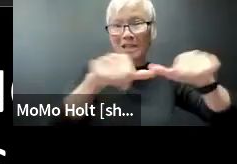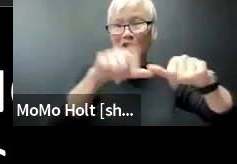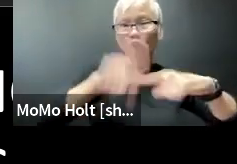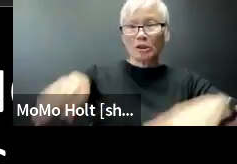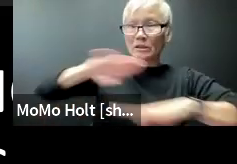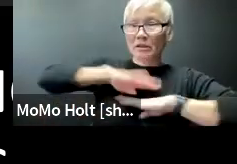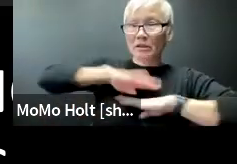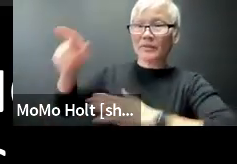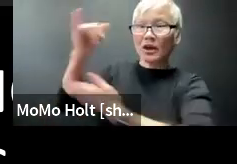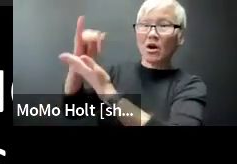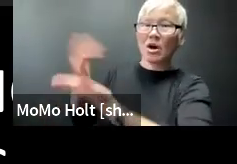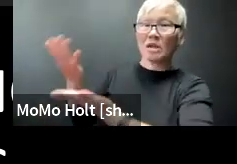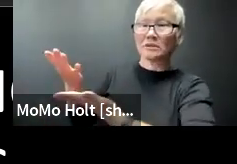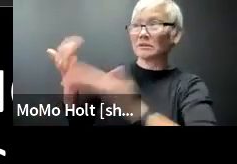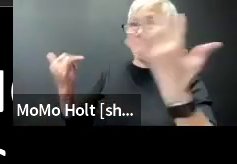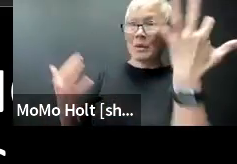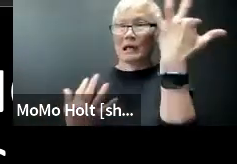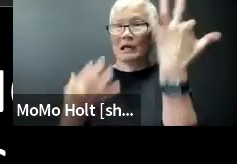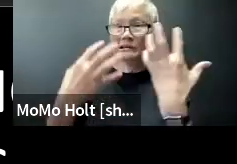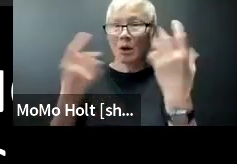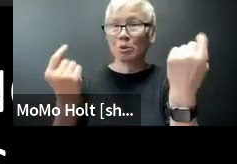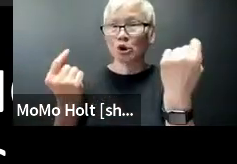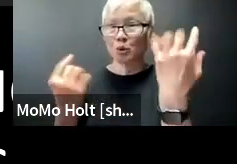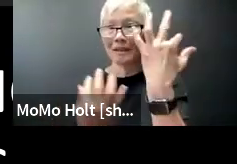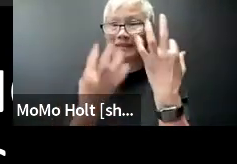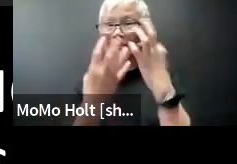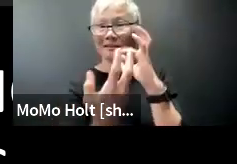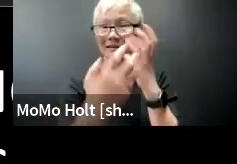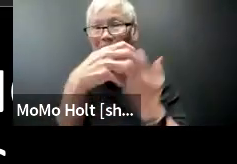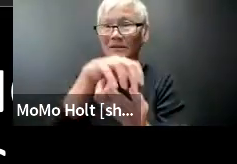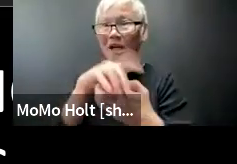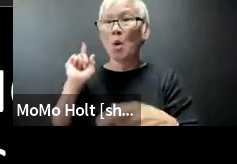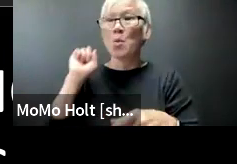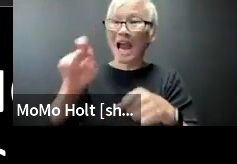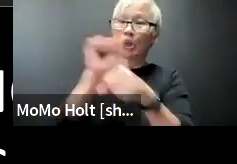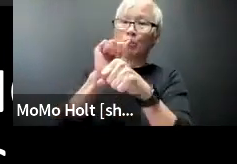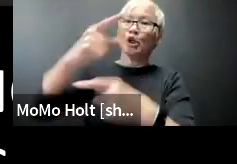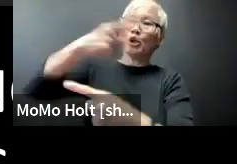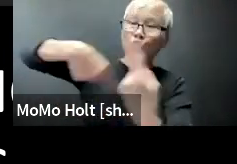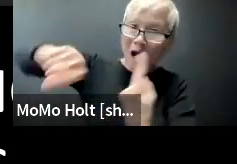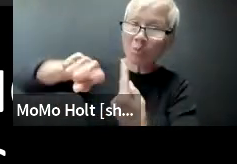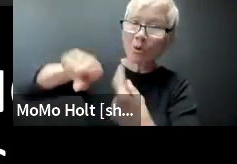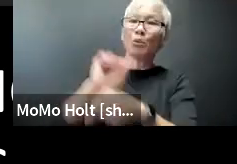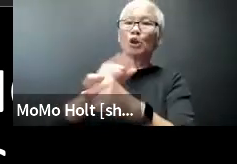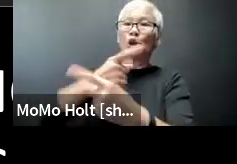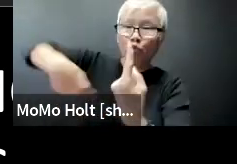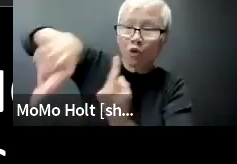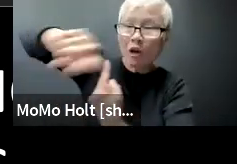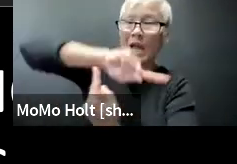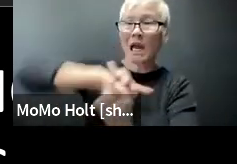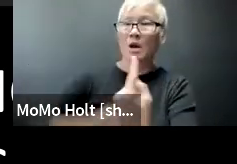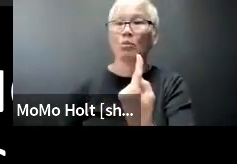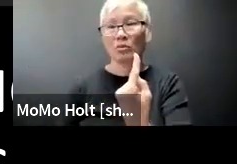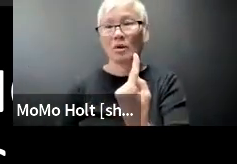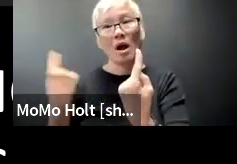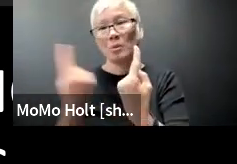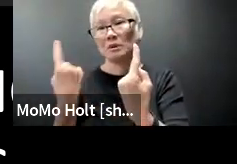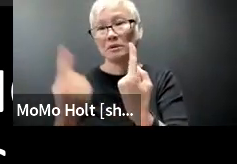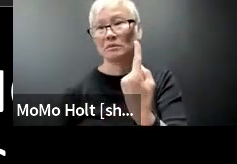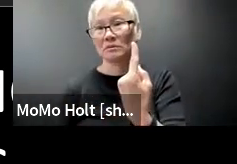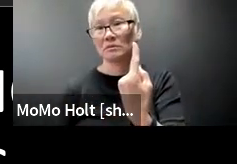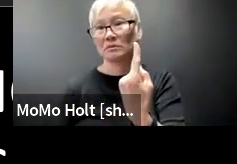not adequate the space cannot meet the art perhaps so what a conundrum we had to work around